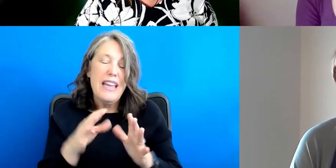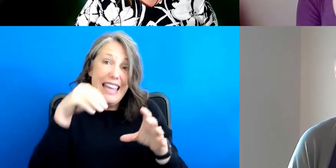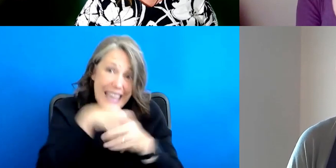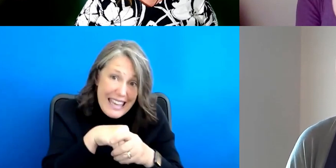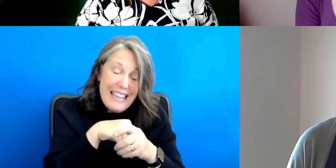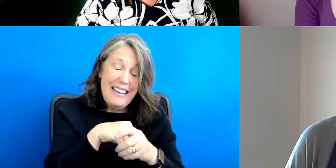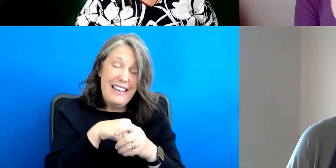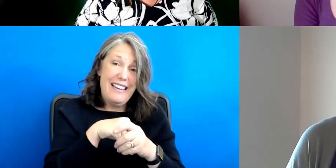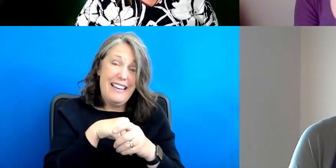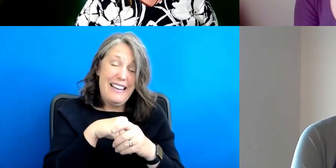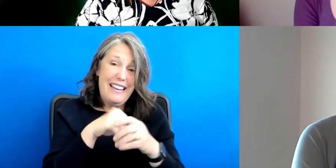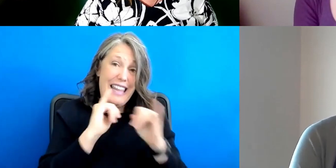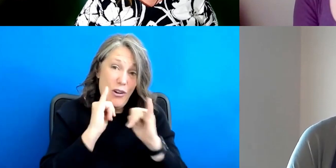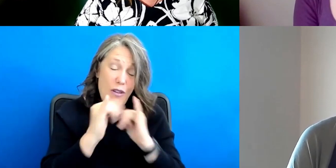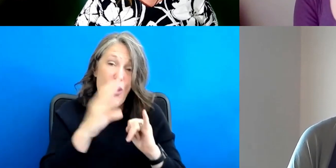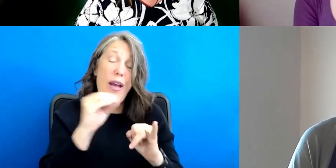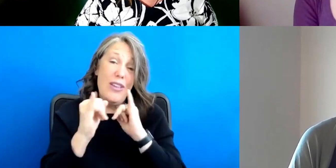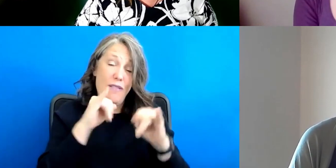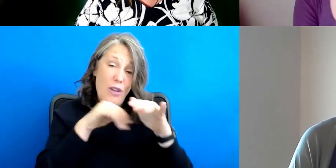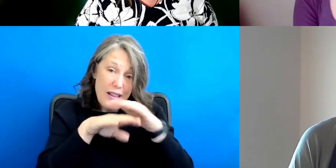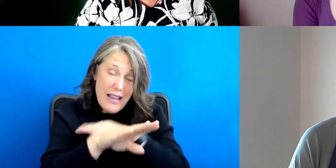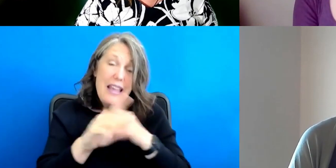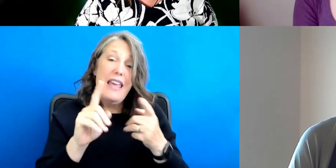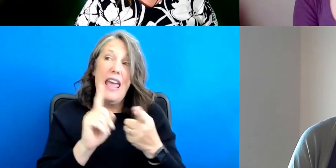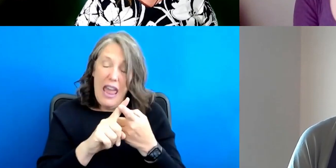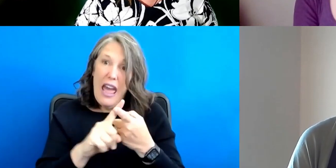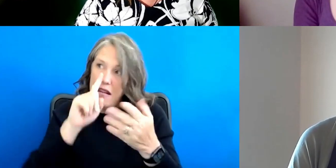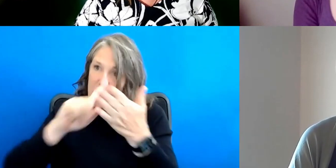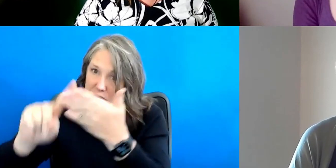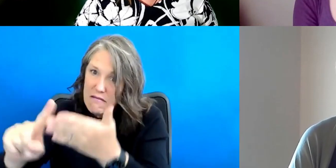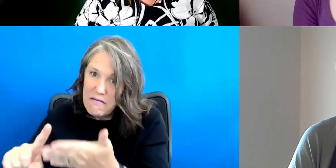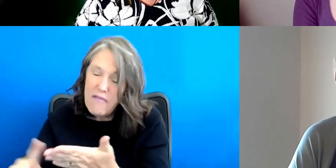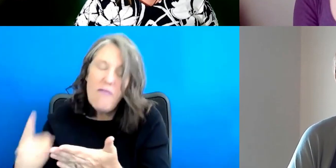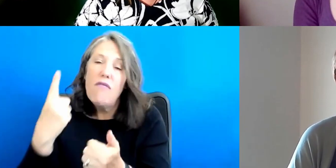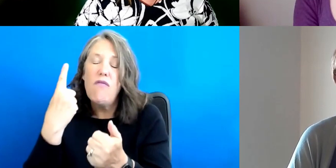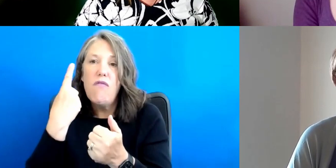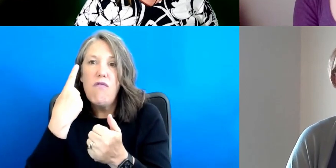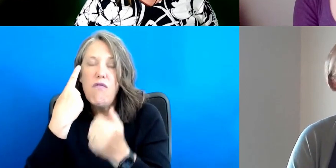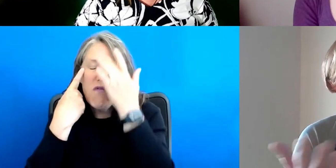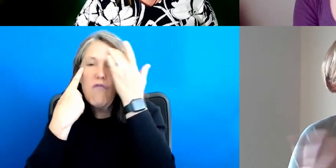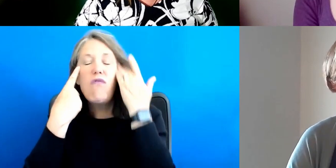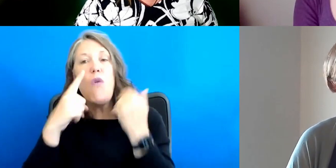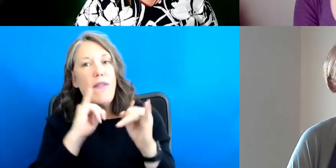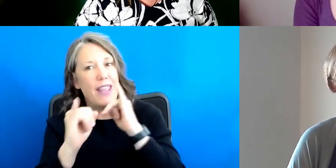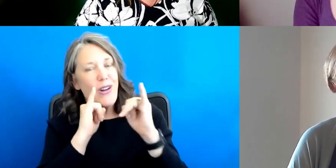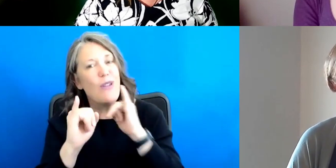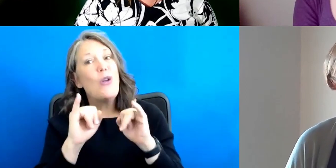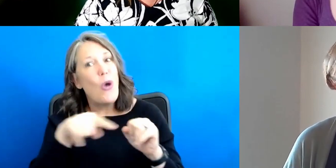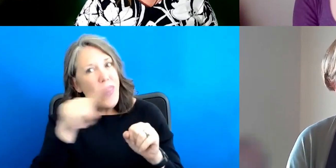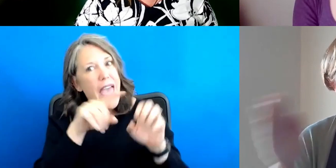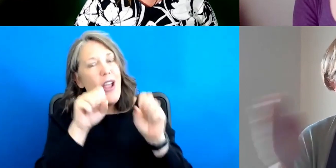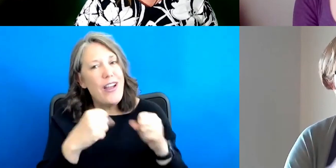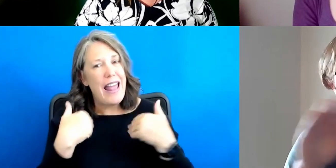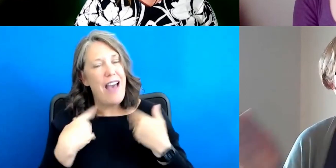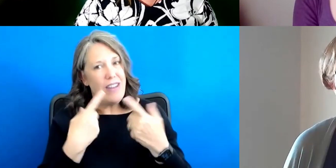interview and vetted through the process so that, uh, they could have a valid, reliable visa interview. So just wondering, you know,